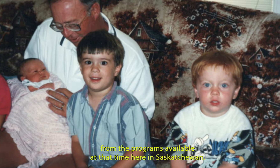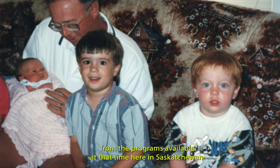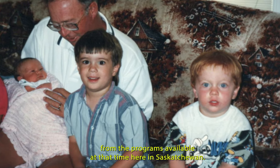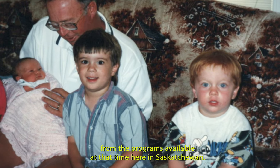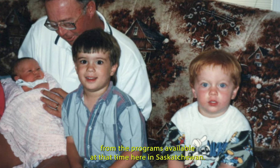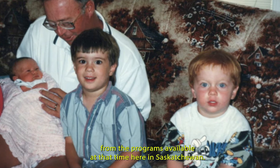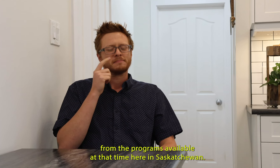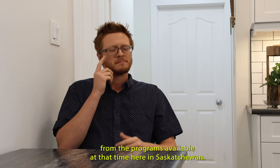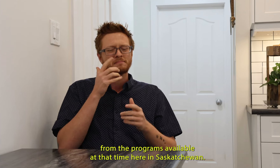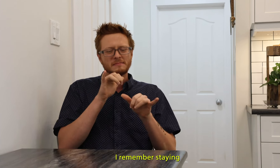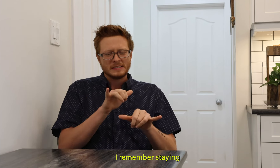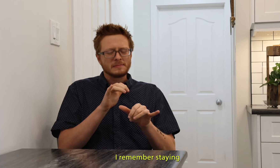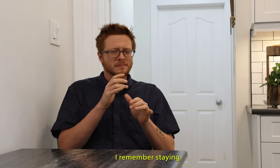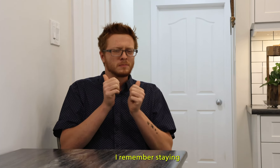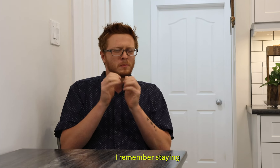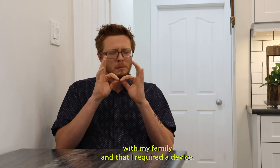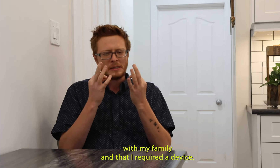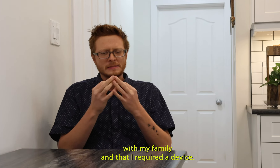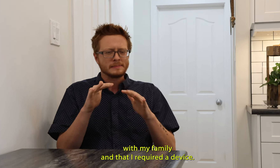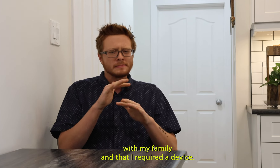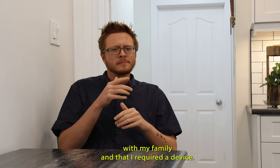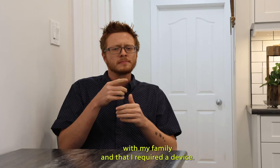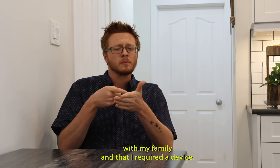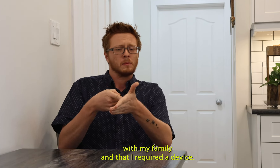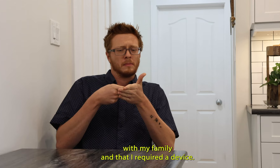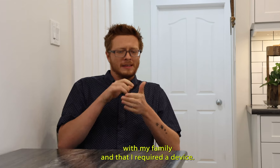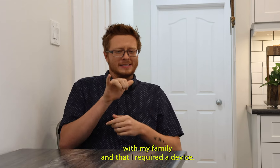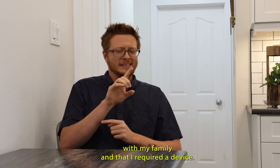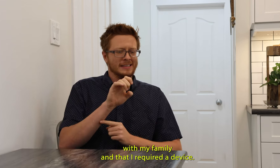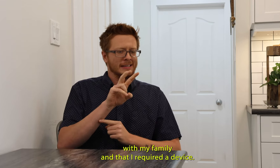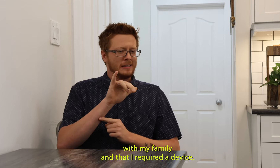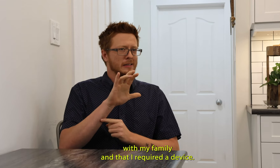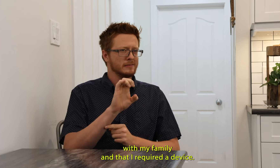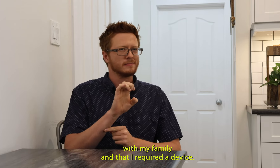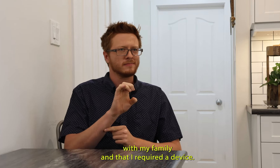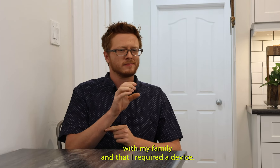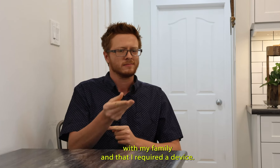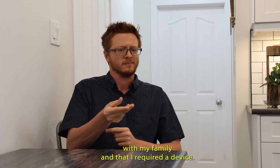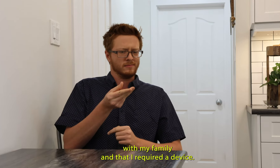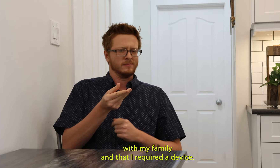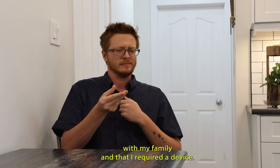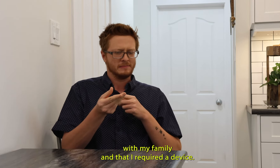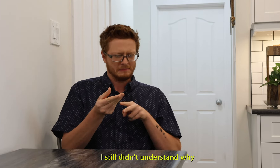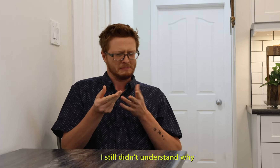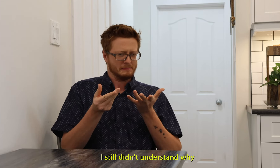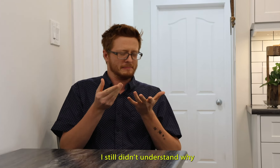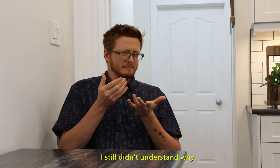Saskatchewan. I remember staying with my family and that I required a device. I still